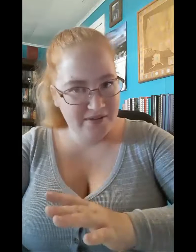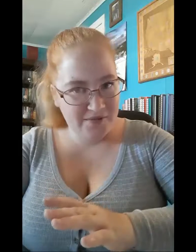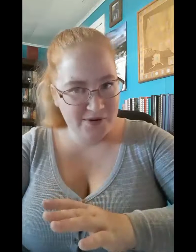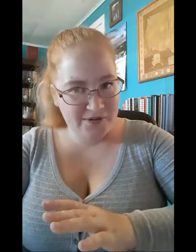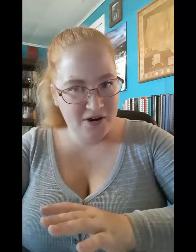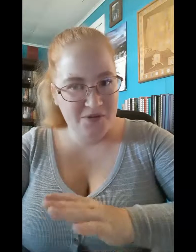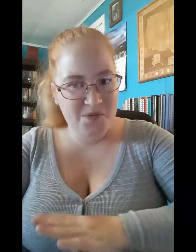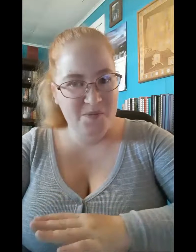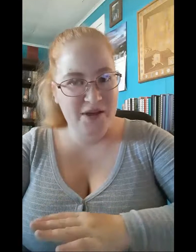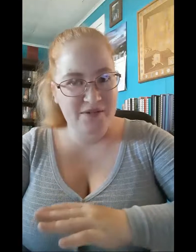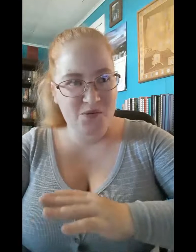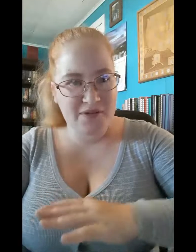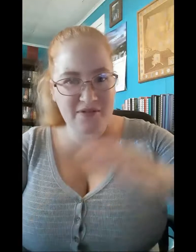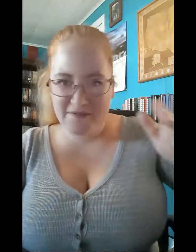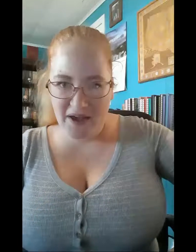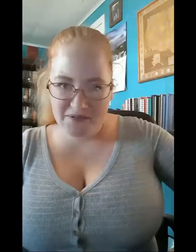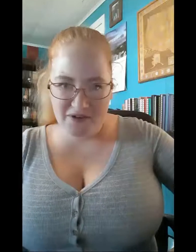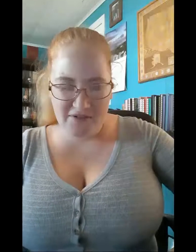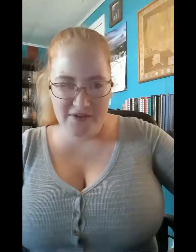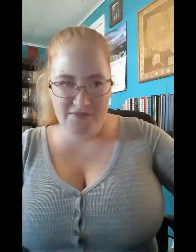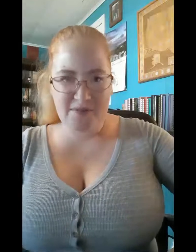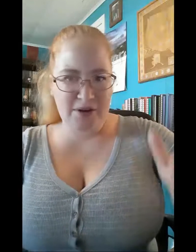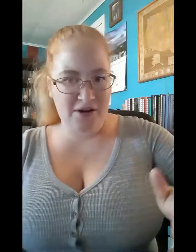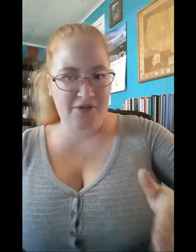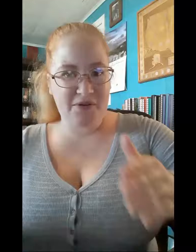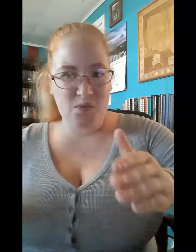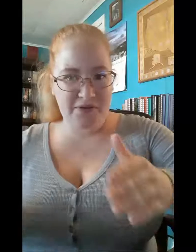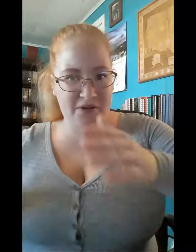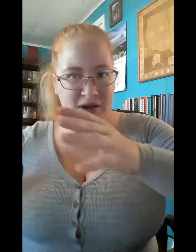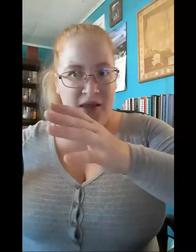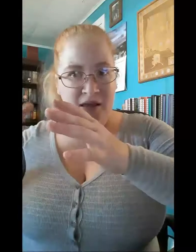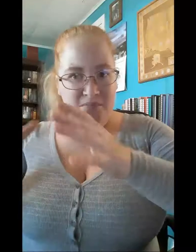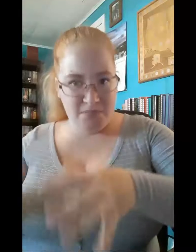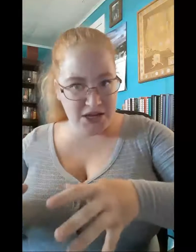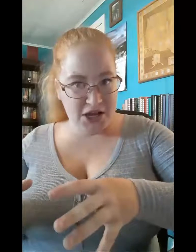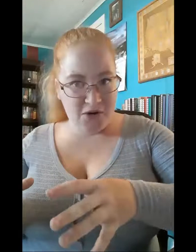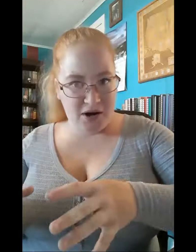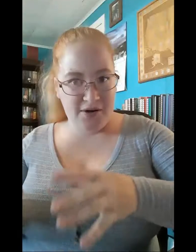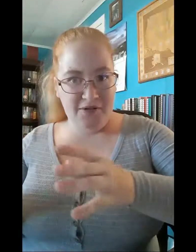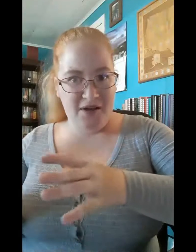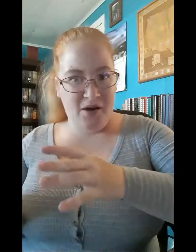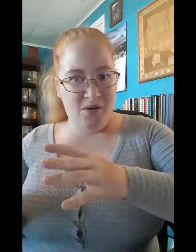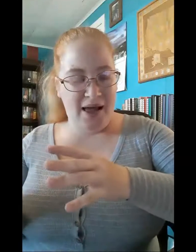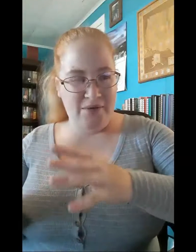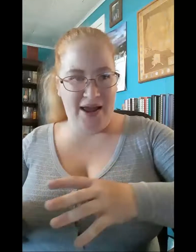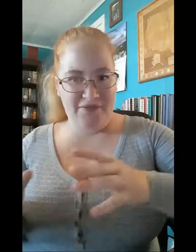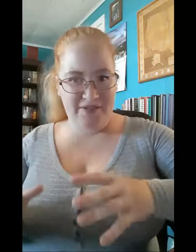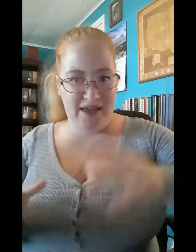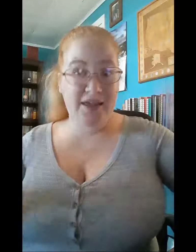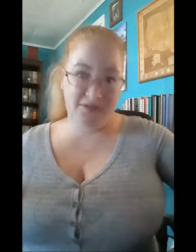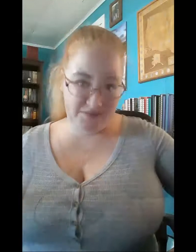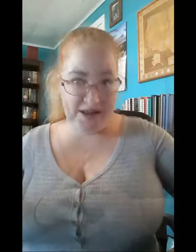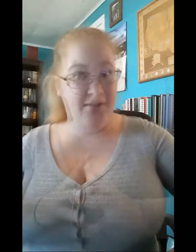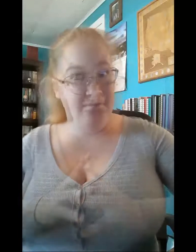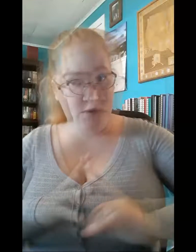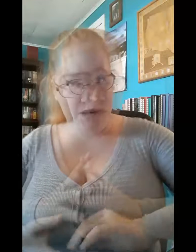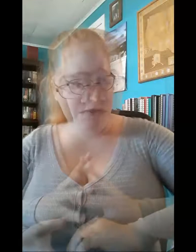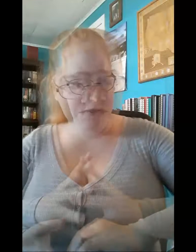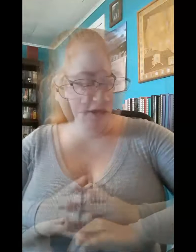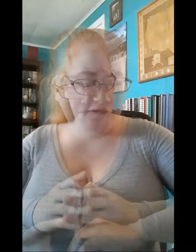say four stars was because it wasn't a five-star favorite, but it also wasn't mediocre, so I would have to say it's a rating of four. This